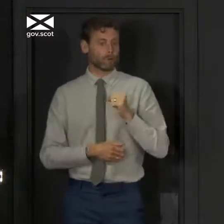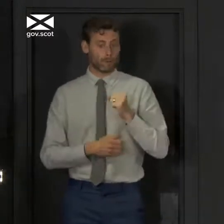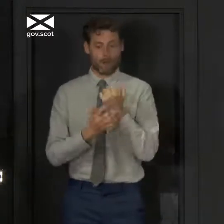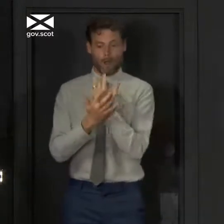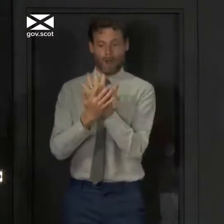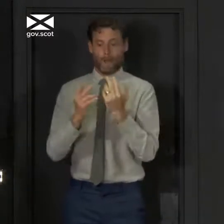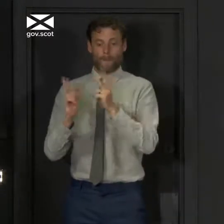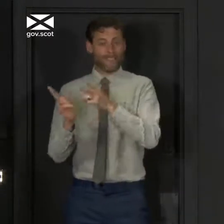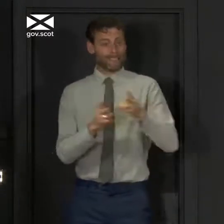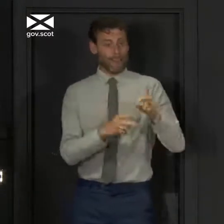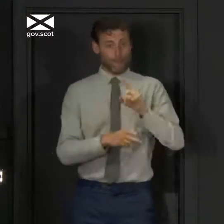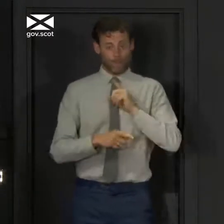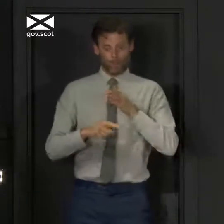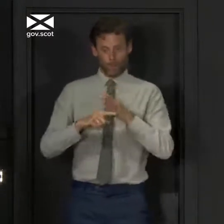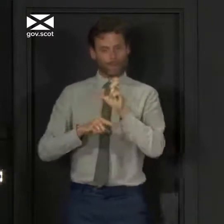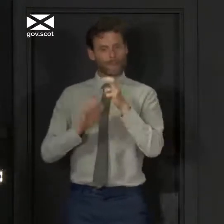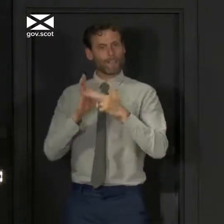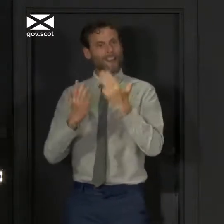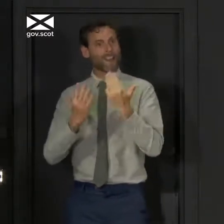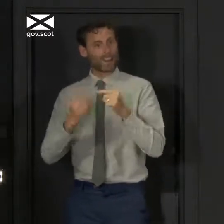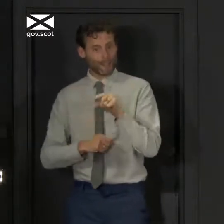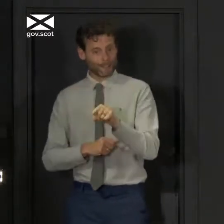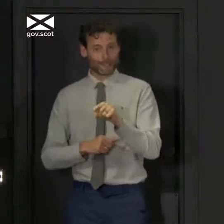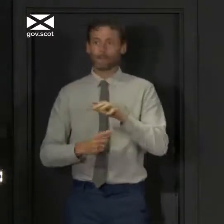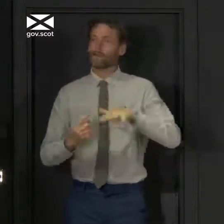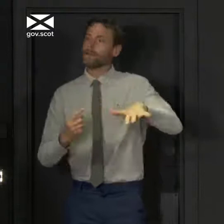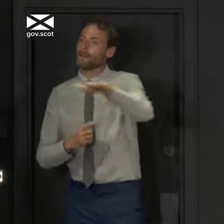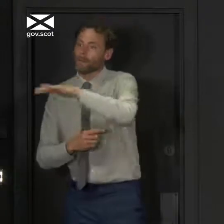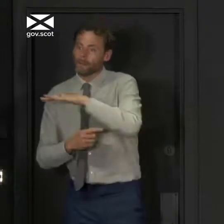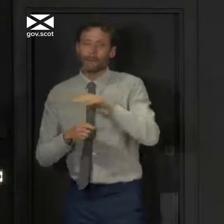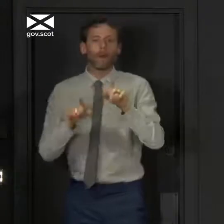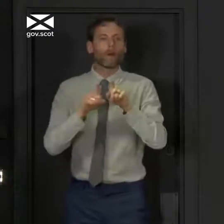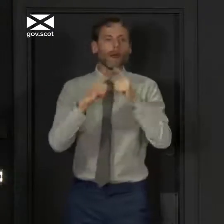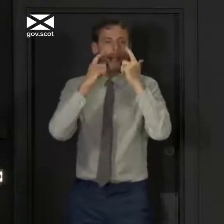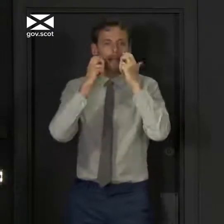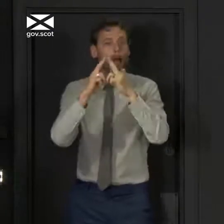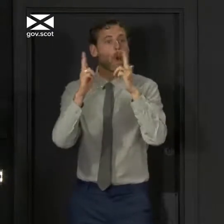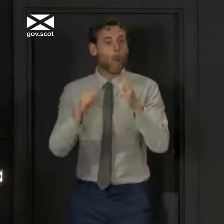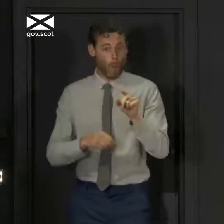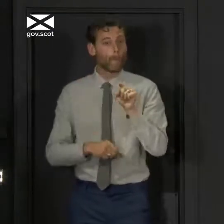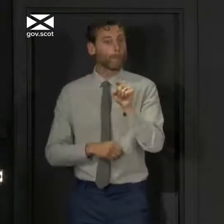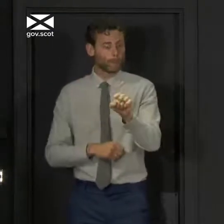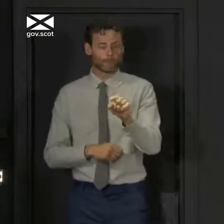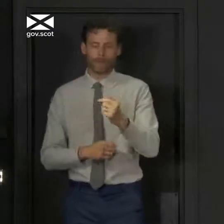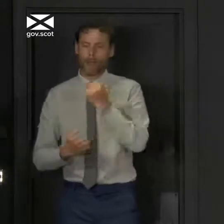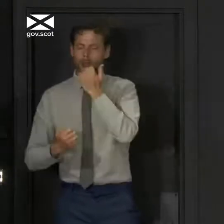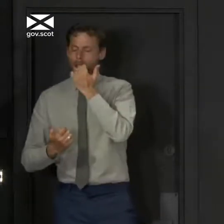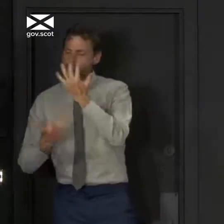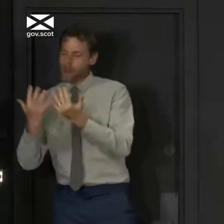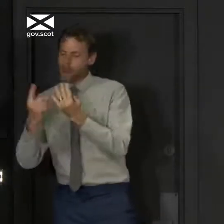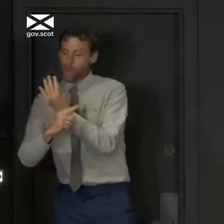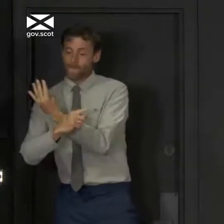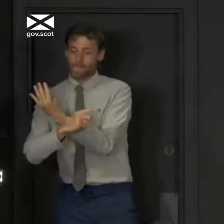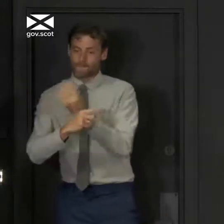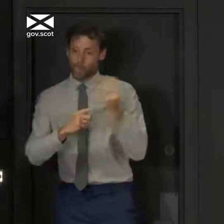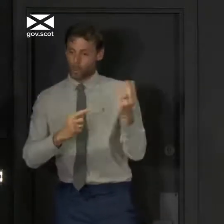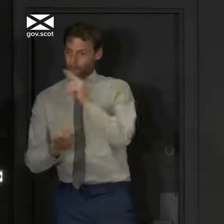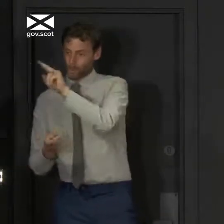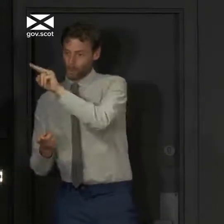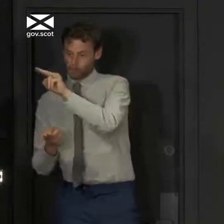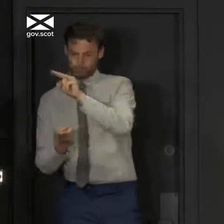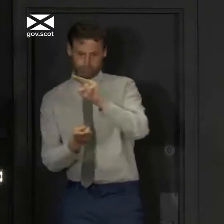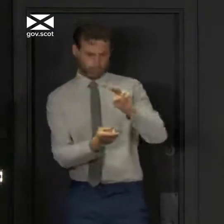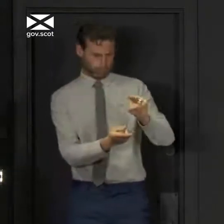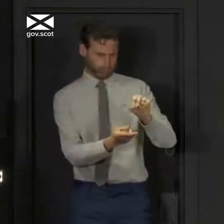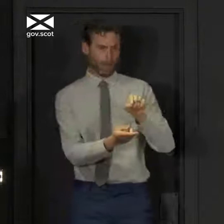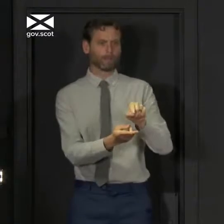both overall and in care homes, have now declined for four consecutive weeks. This evidence has allowed